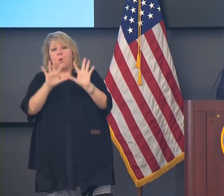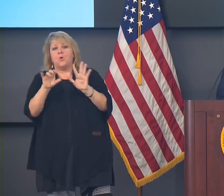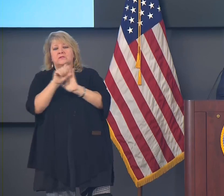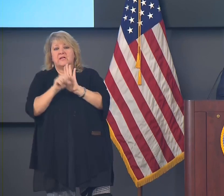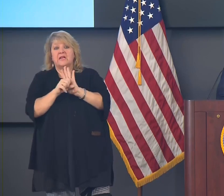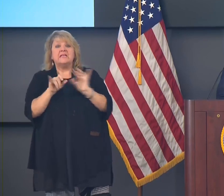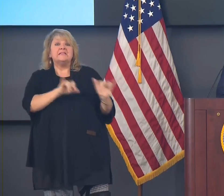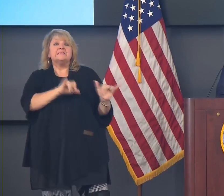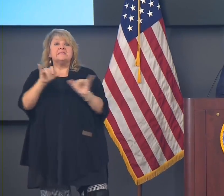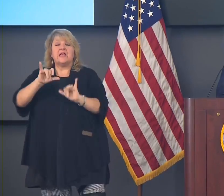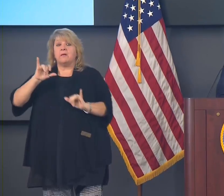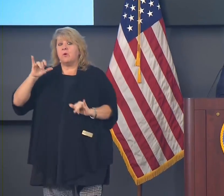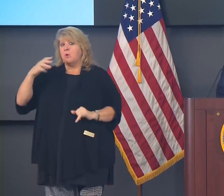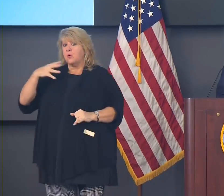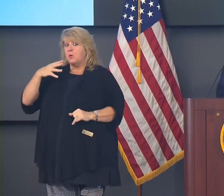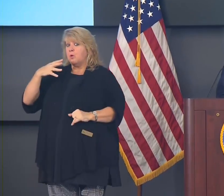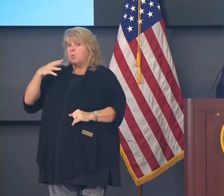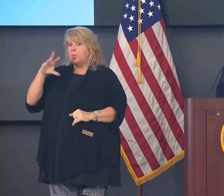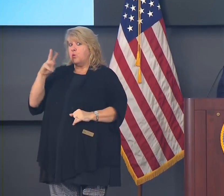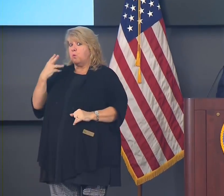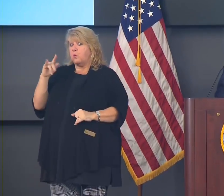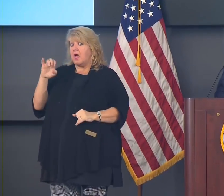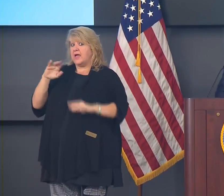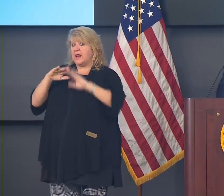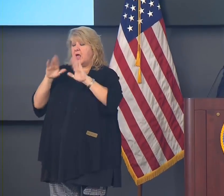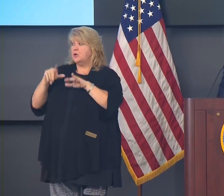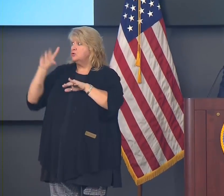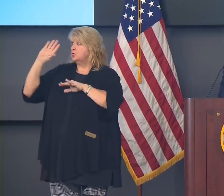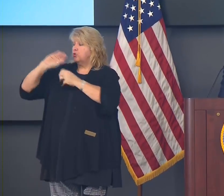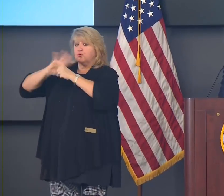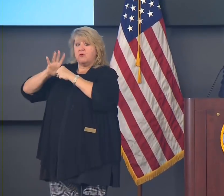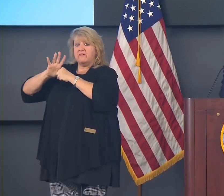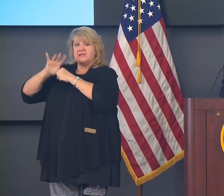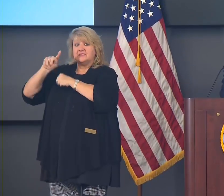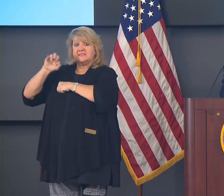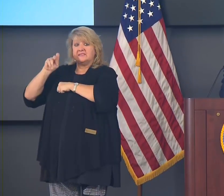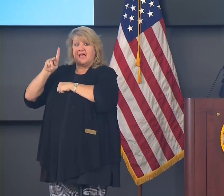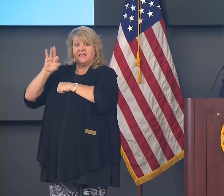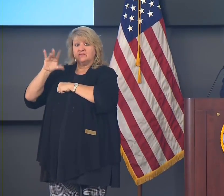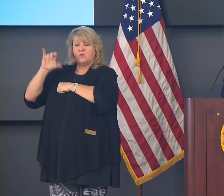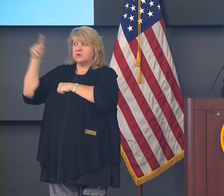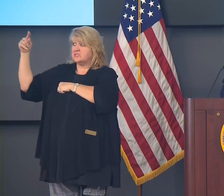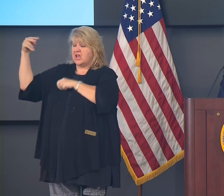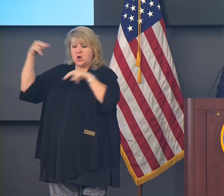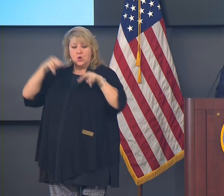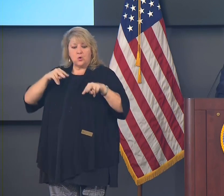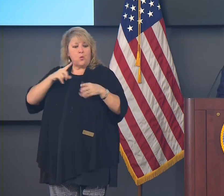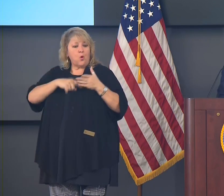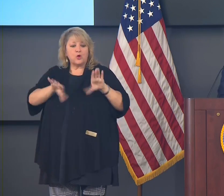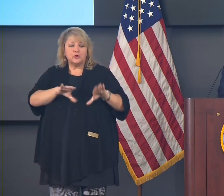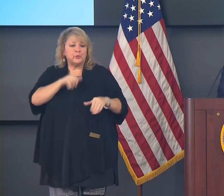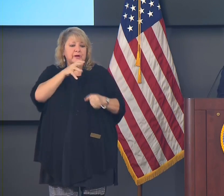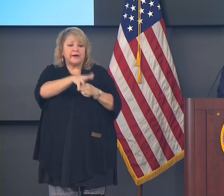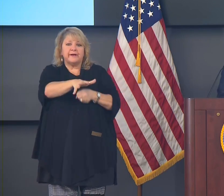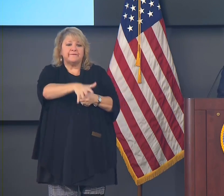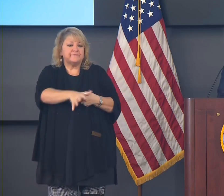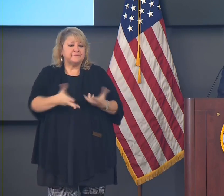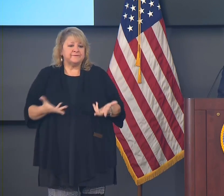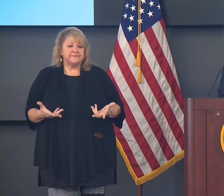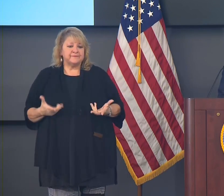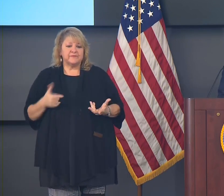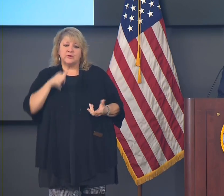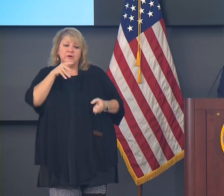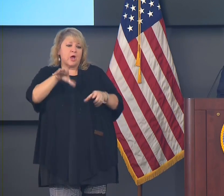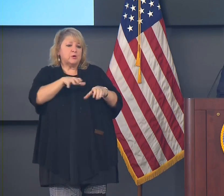trends that the White House Coronavirus Task Force, when looked at, when concluding that our current measures are inadequate to fighting this